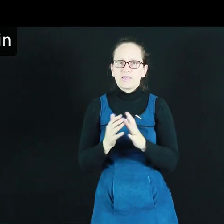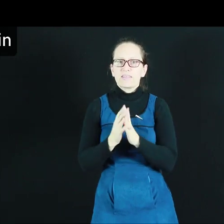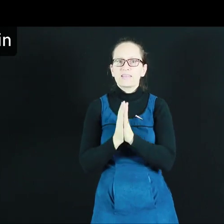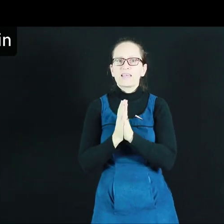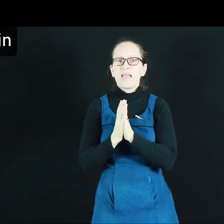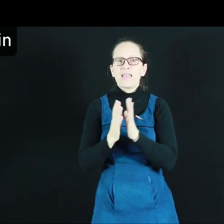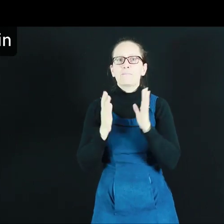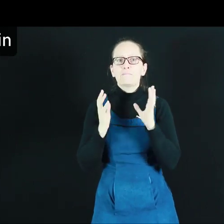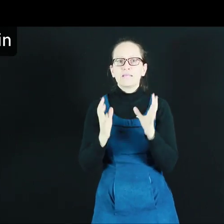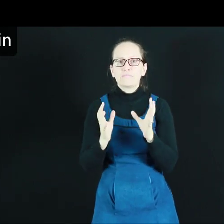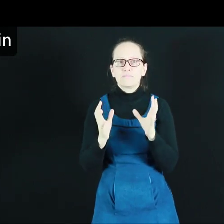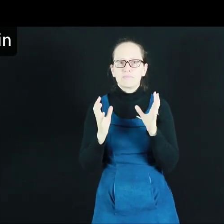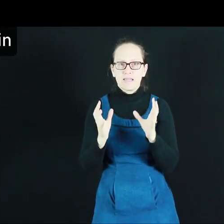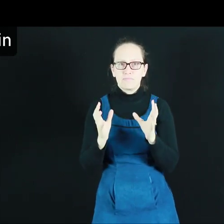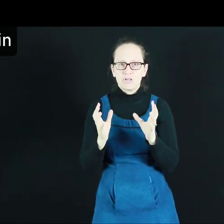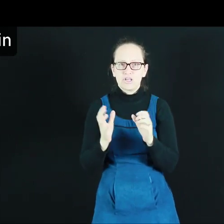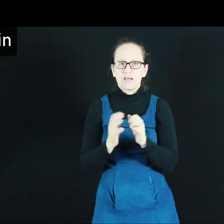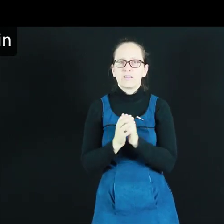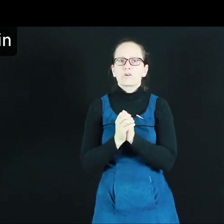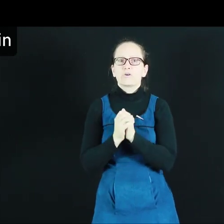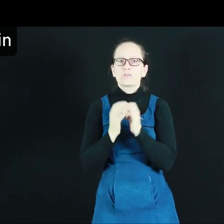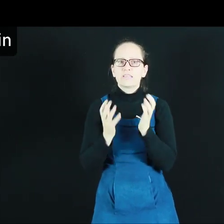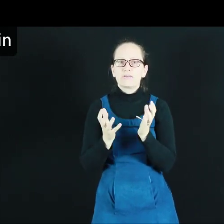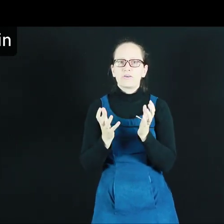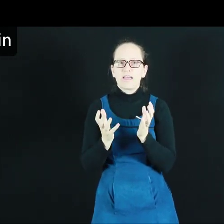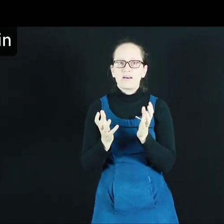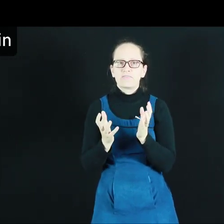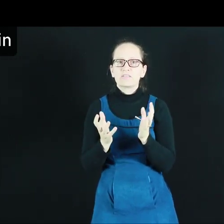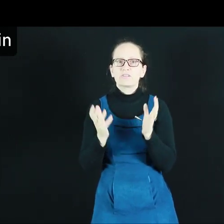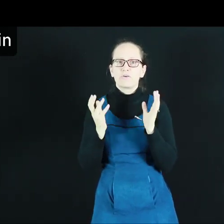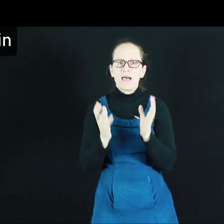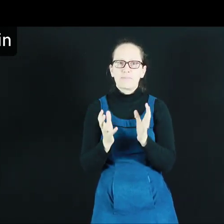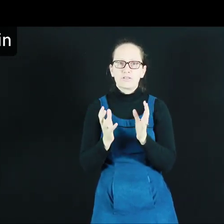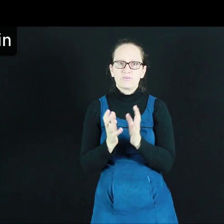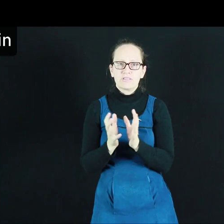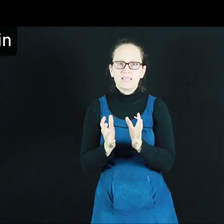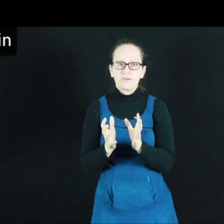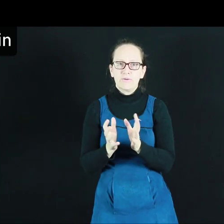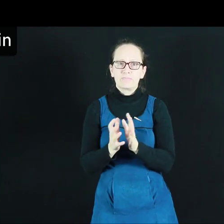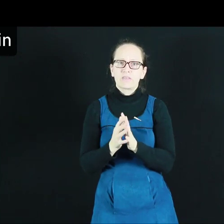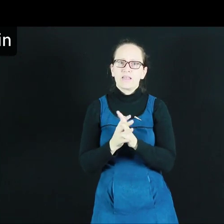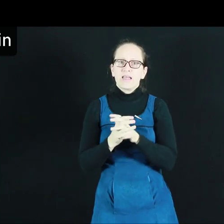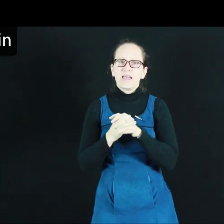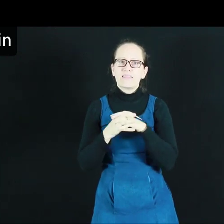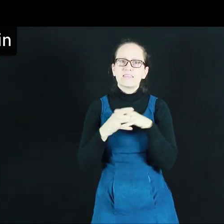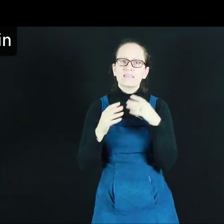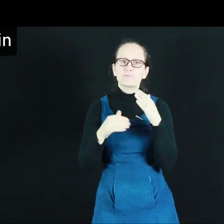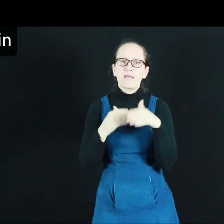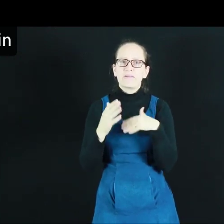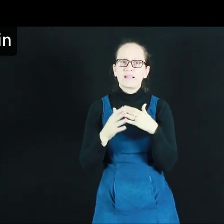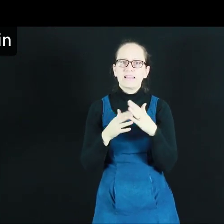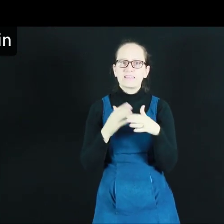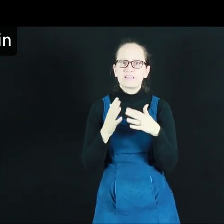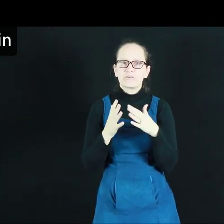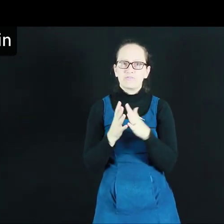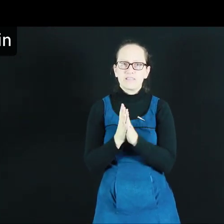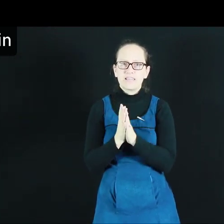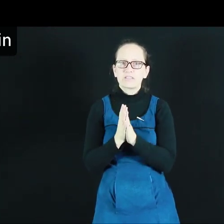There's a minimum temperature called zero Kelvins or absolute zero and this is where in classical physics